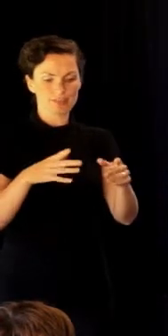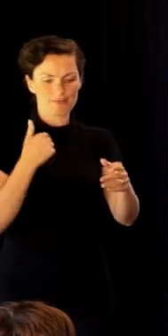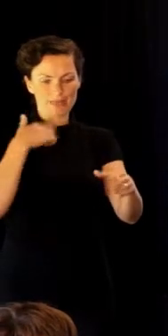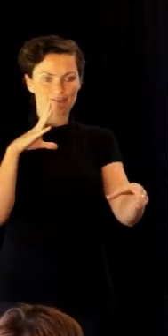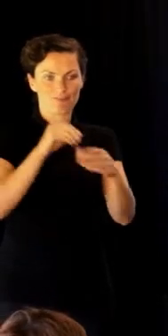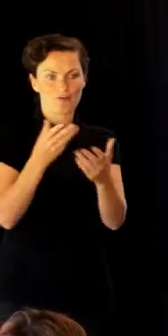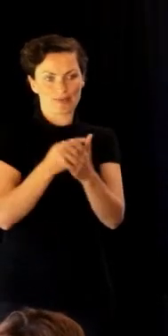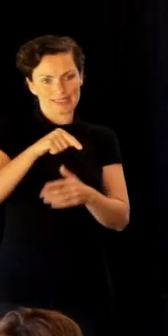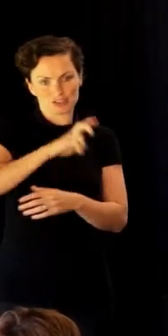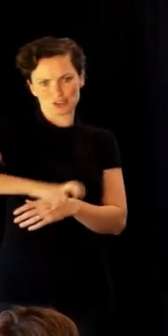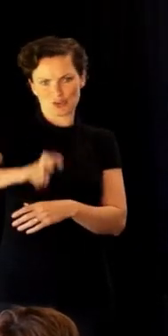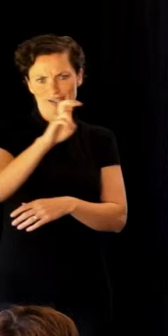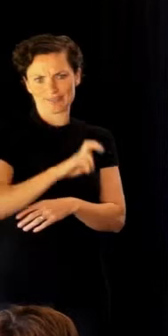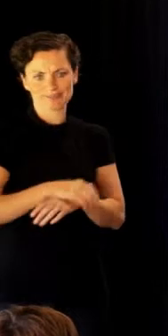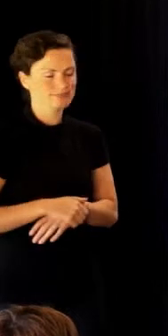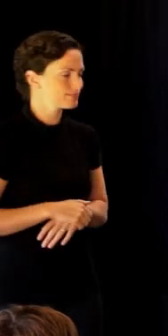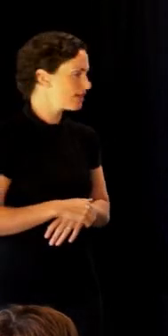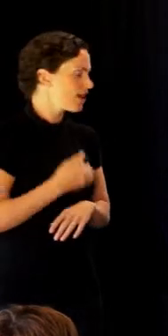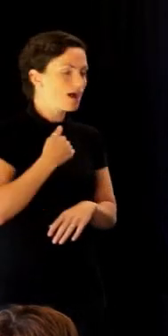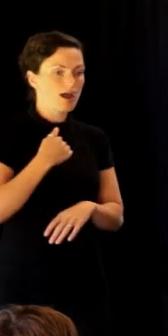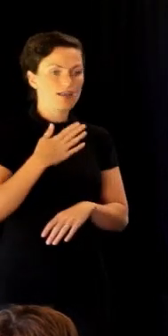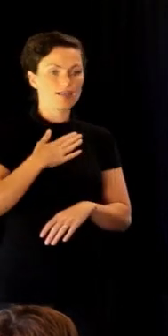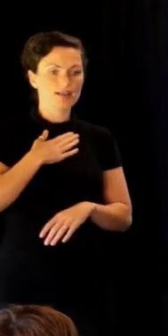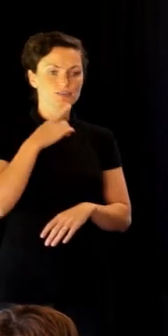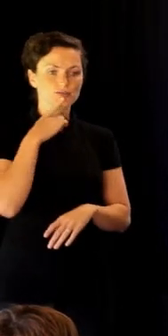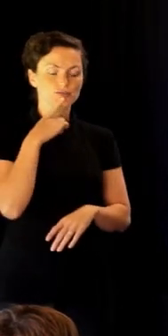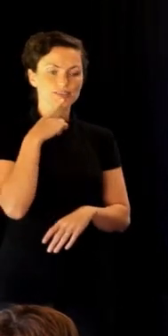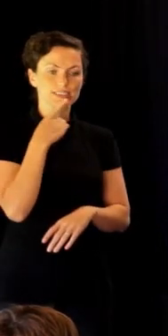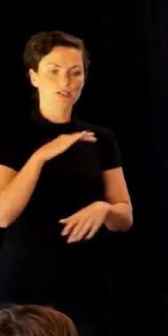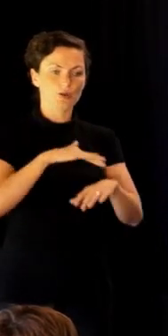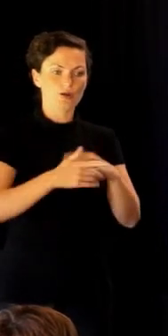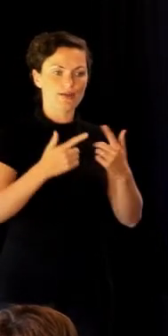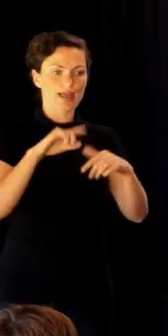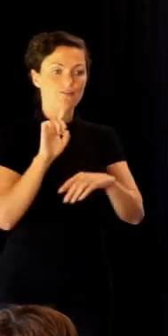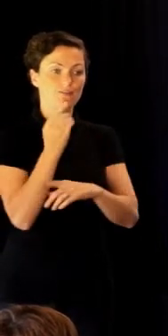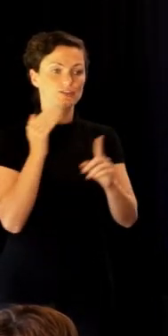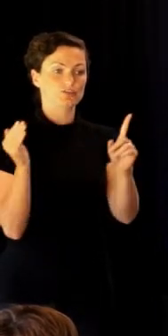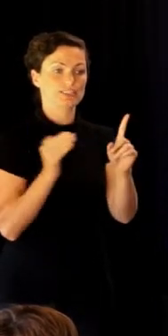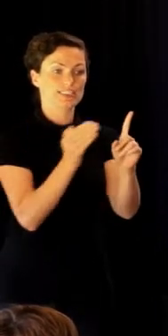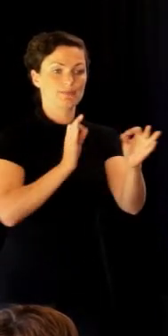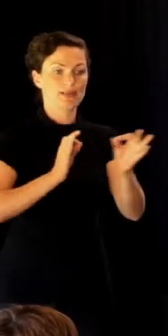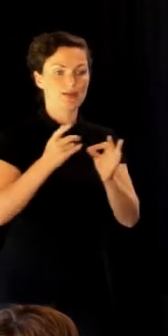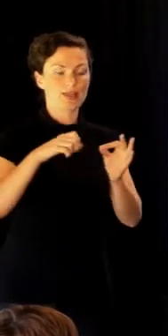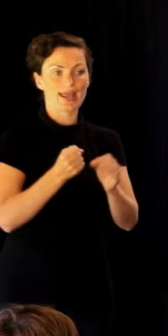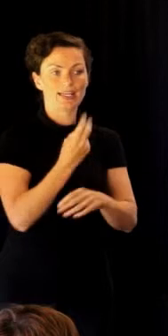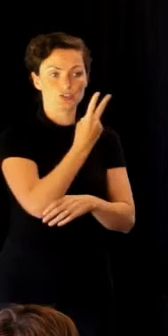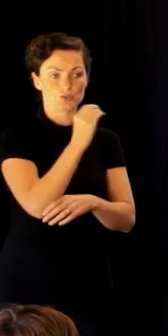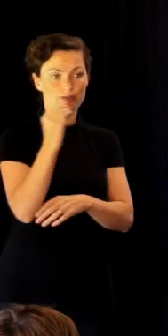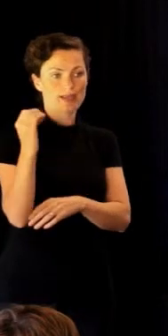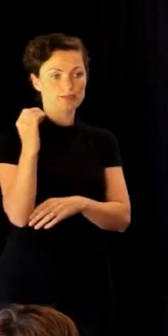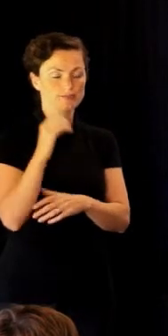I will tell you about our very first strategic plan that we had in 2000.